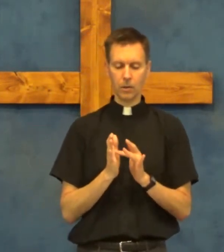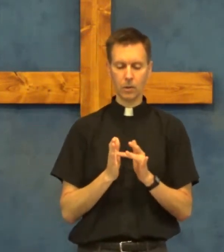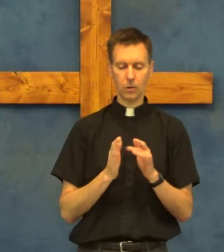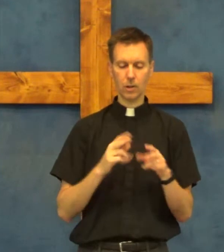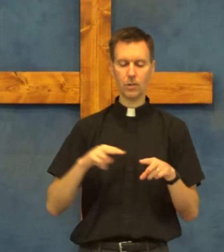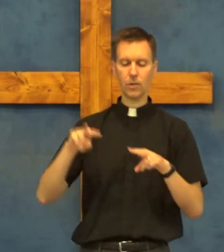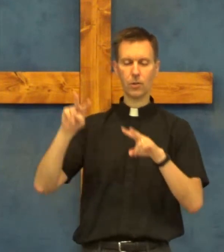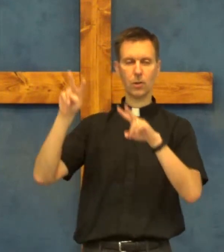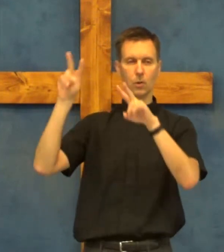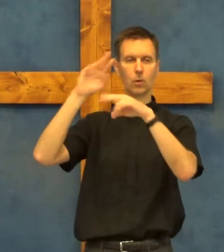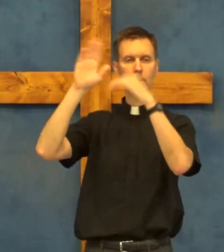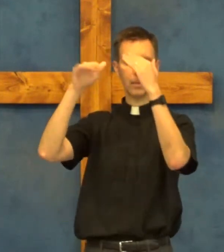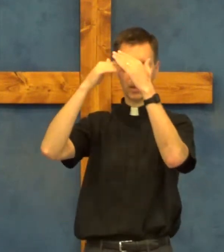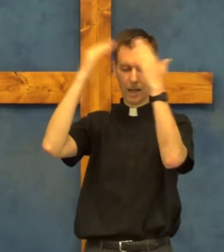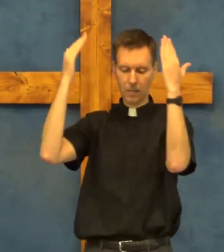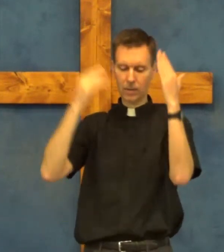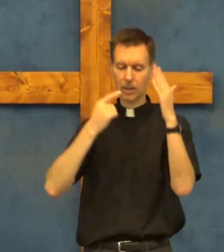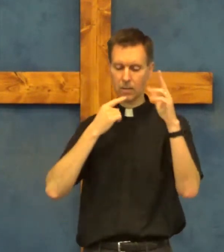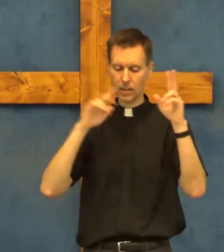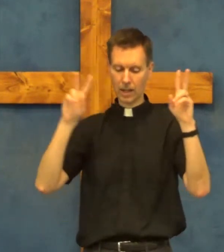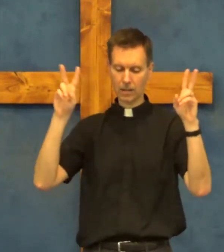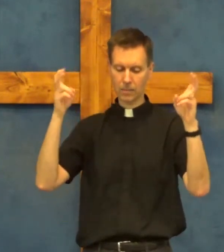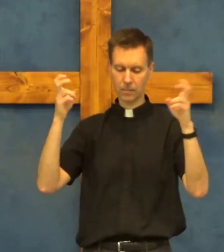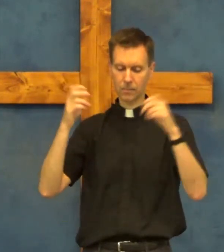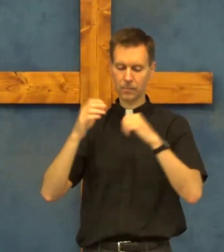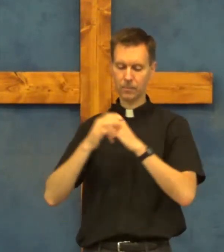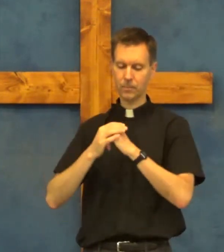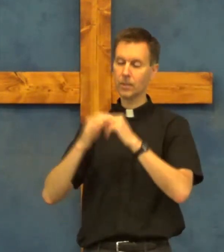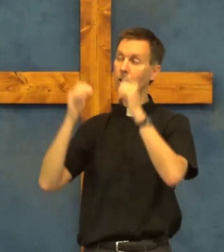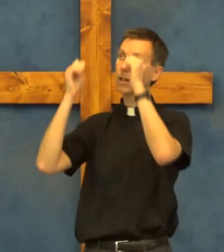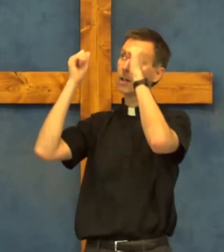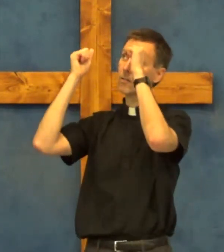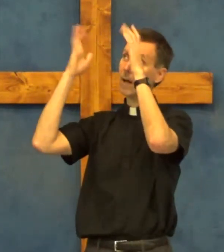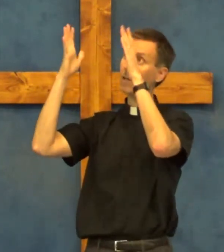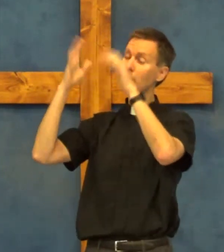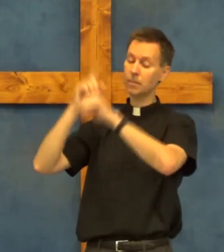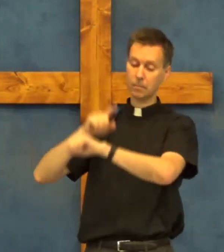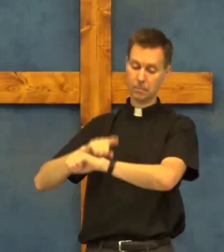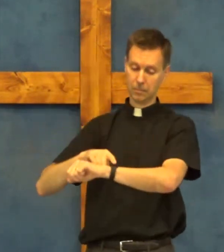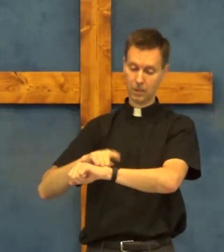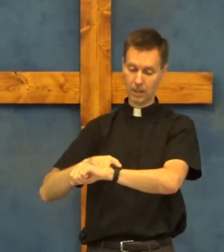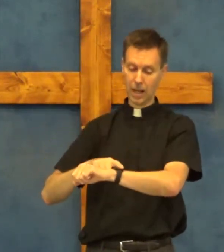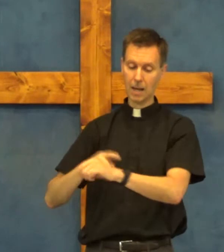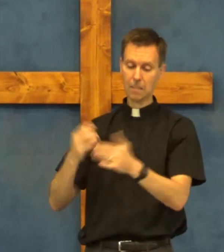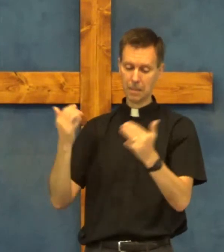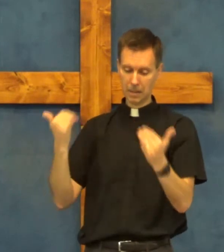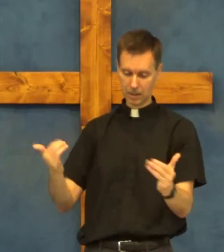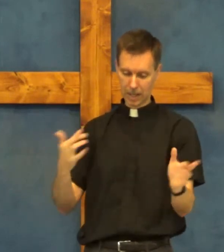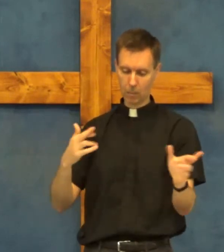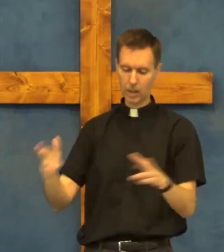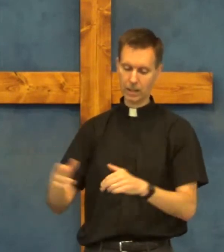jesus looked up to heaven and said father the time is now ready